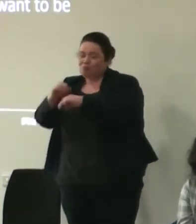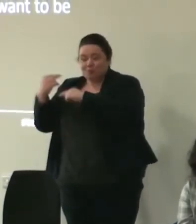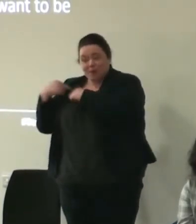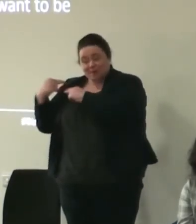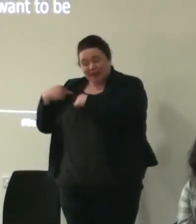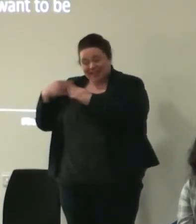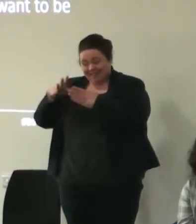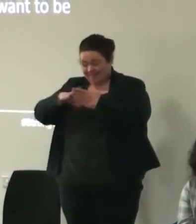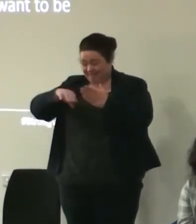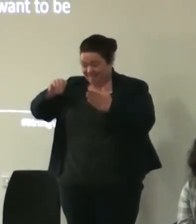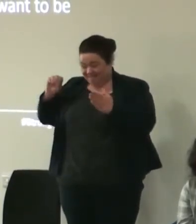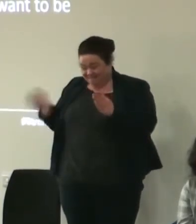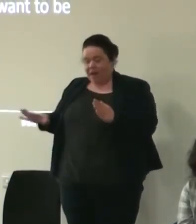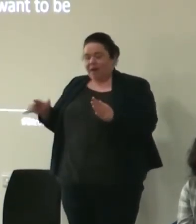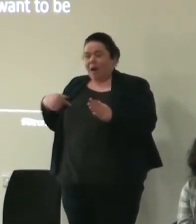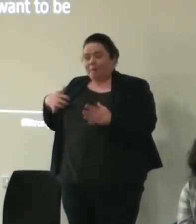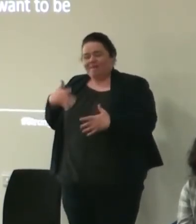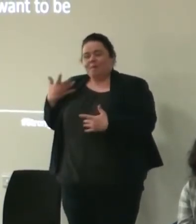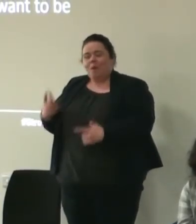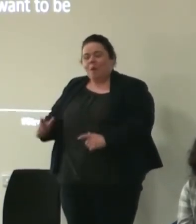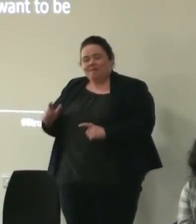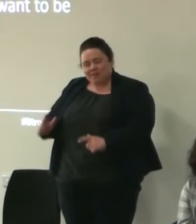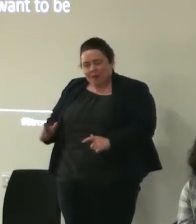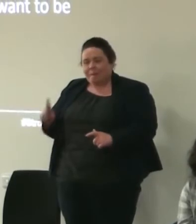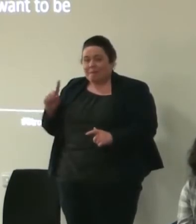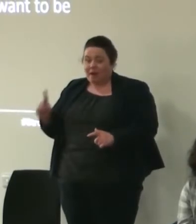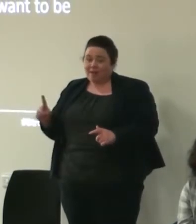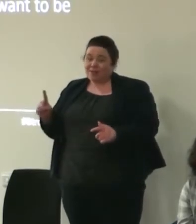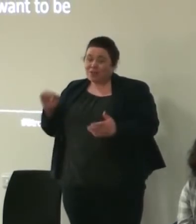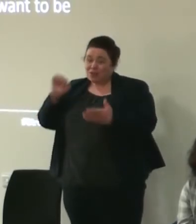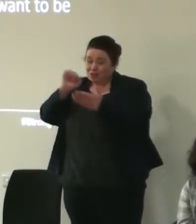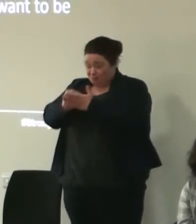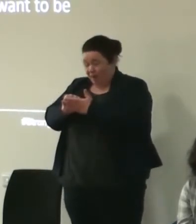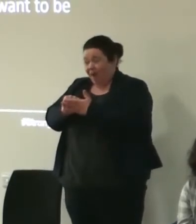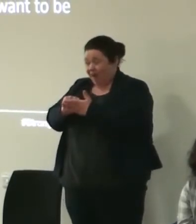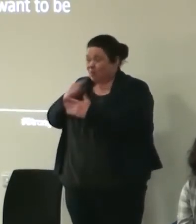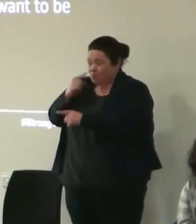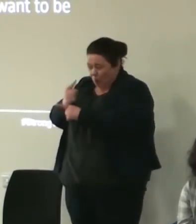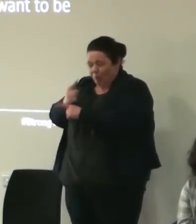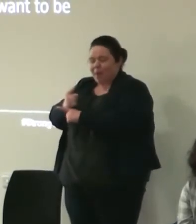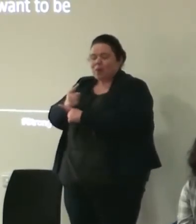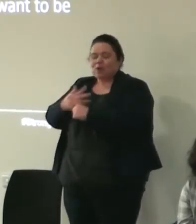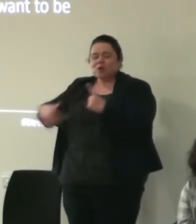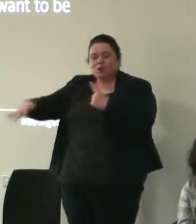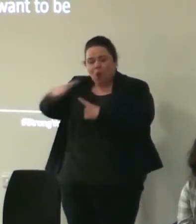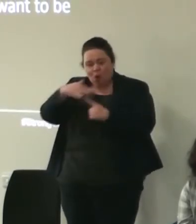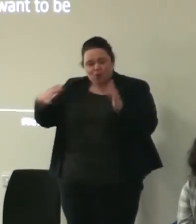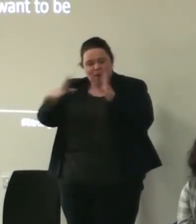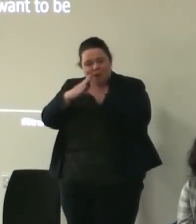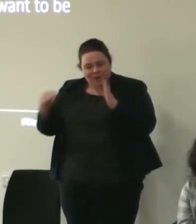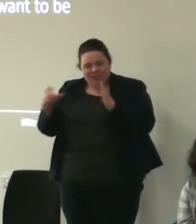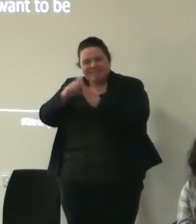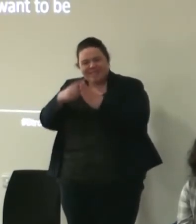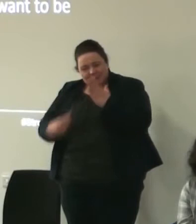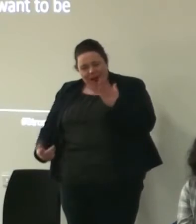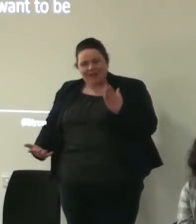lose that air I would be much more comfortable with it but for me it feels like the right term especially when we've talked about social models of disability for example as opposed to